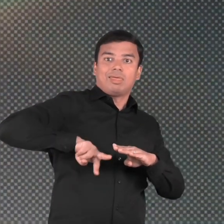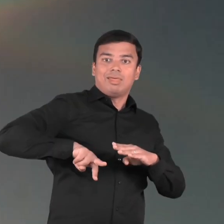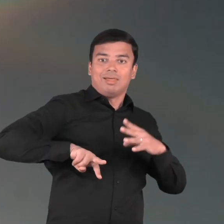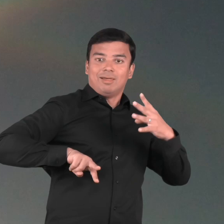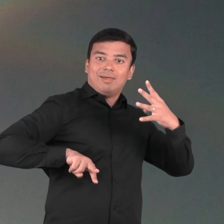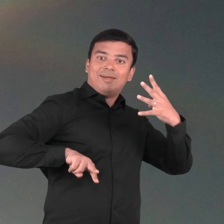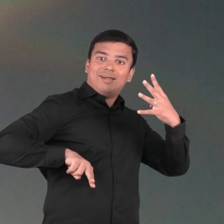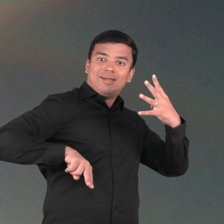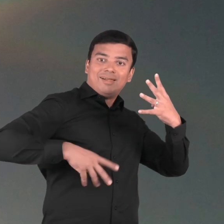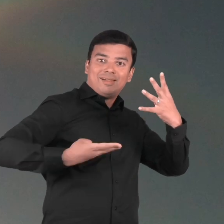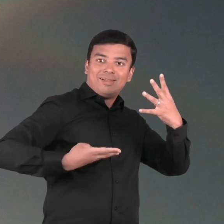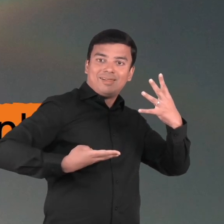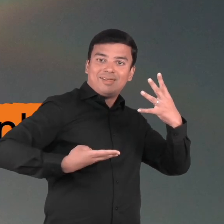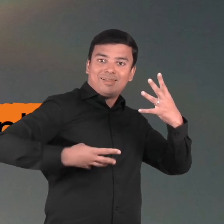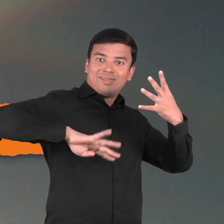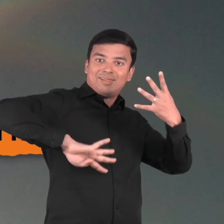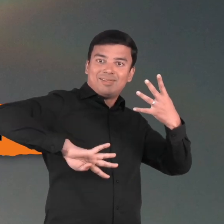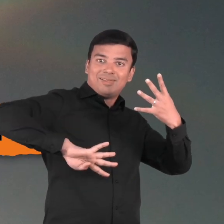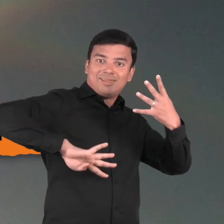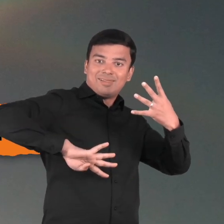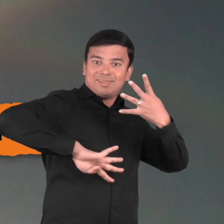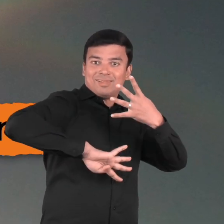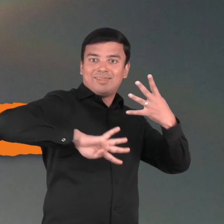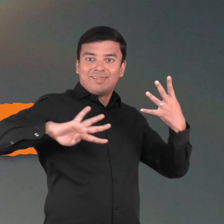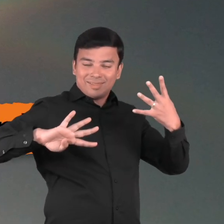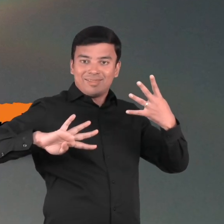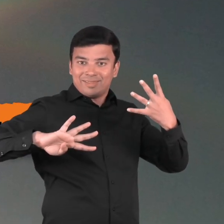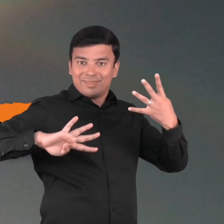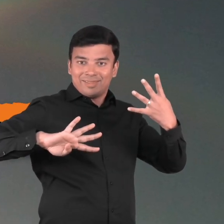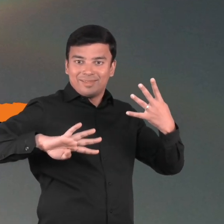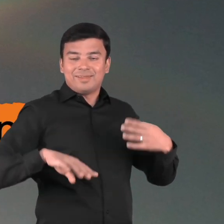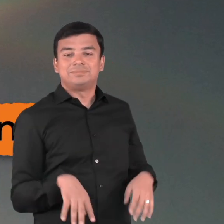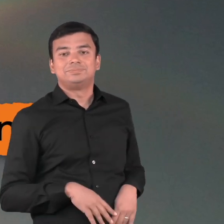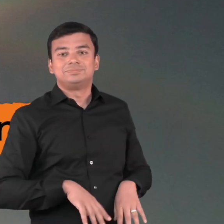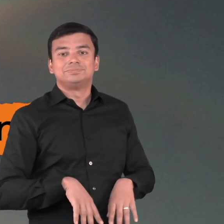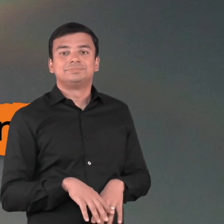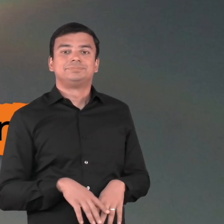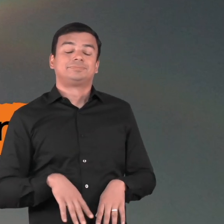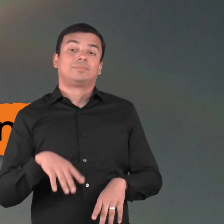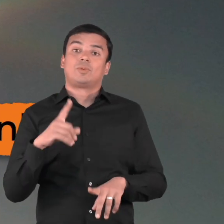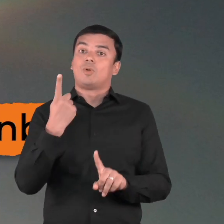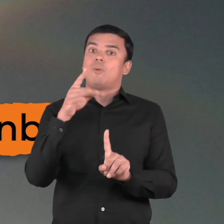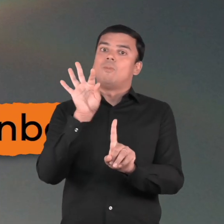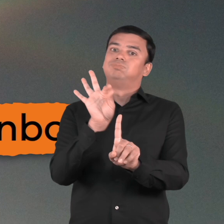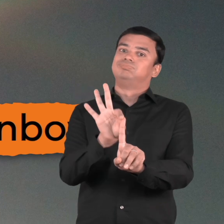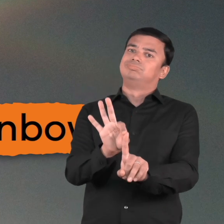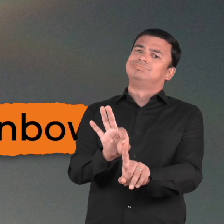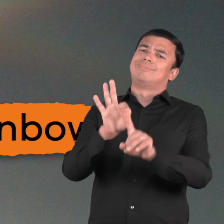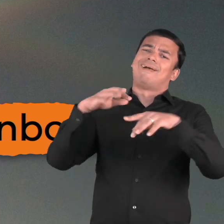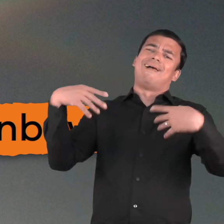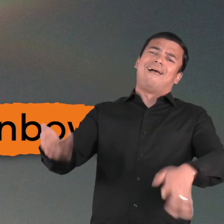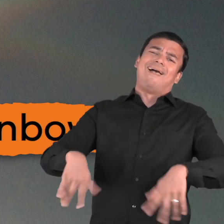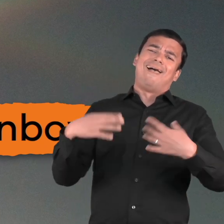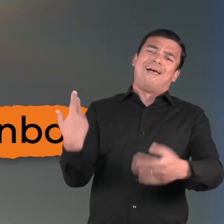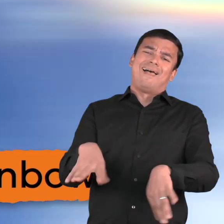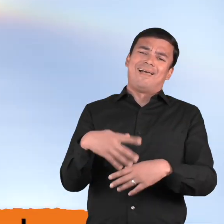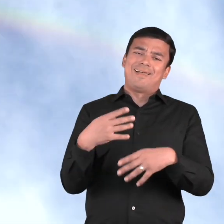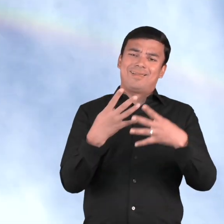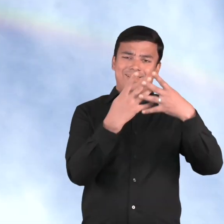Finally, the unicorn of all the rainbows is an upside-down rainbow, which